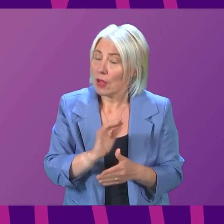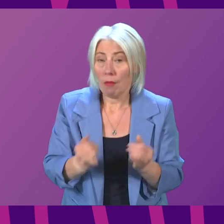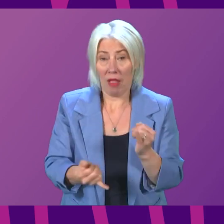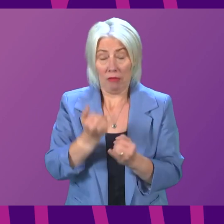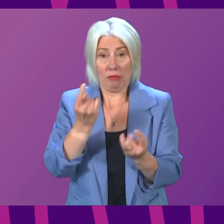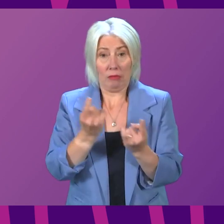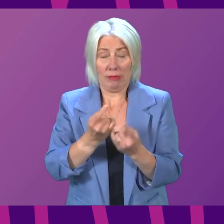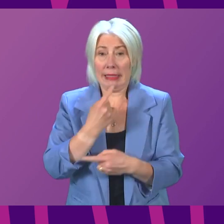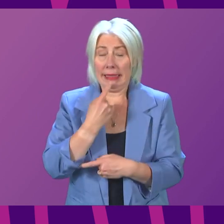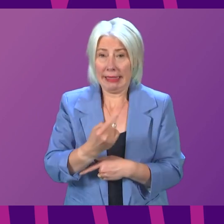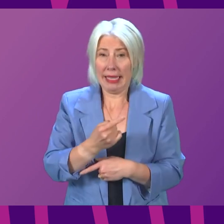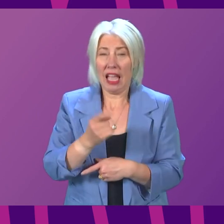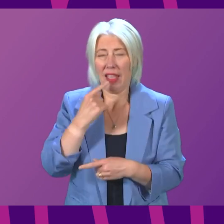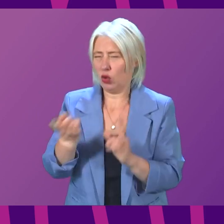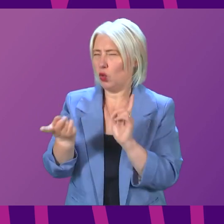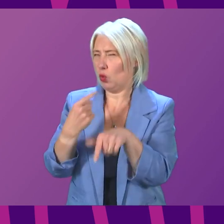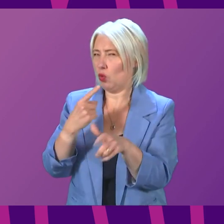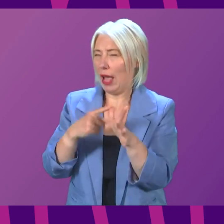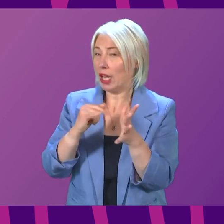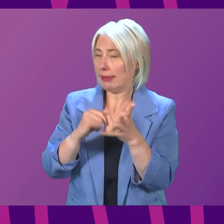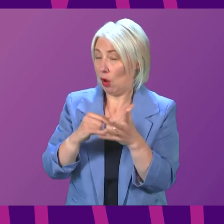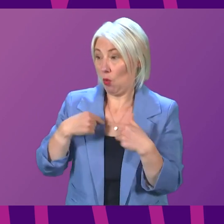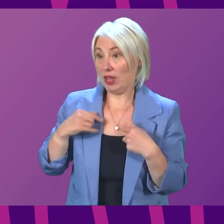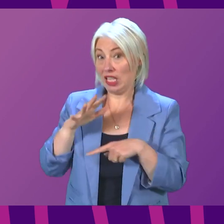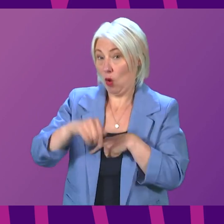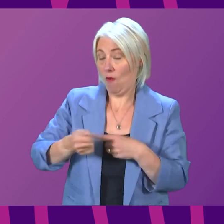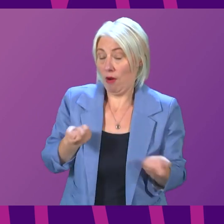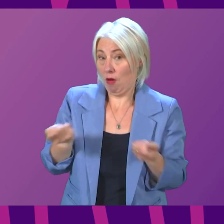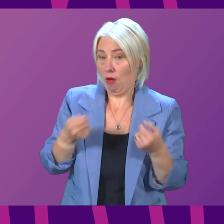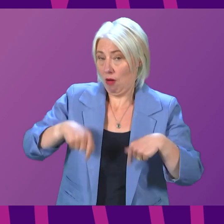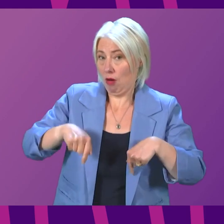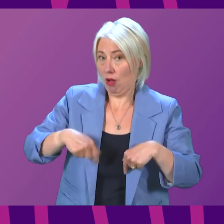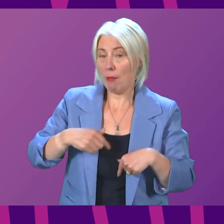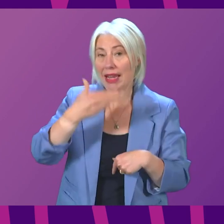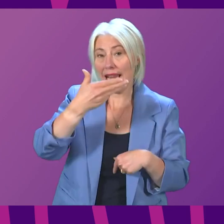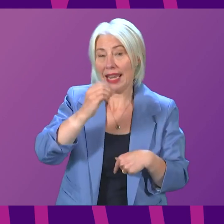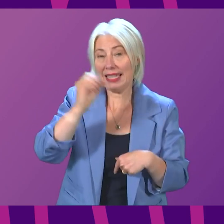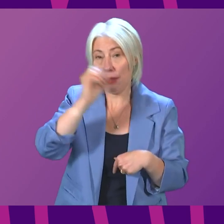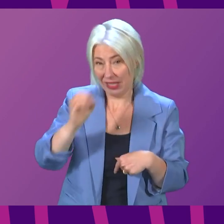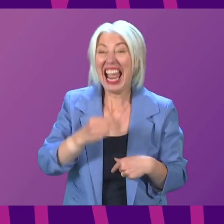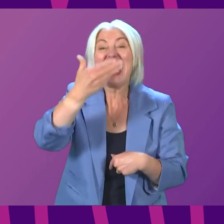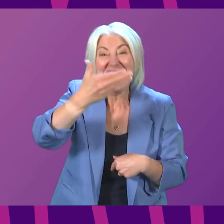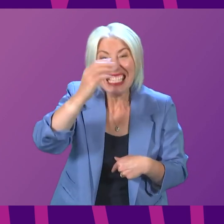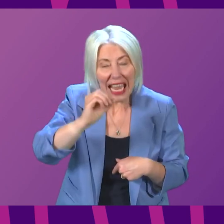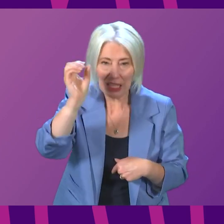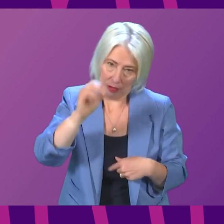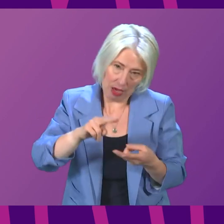presenting offer. I think I made it in response to Anna Sarwar. Since this government took office, there has been more than a 90%, 90% increase in